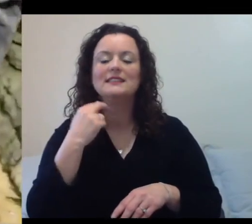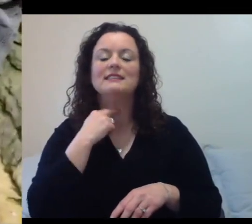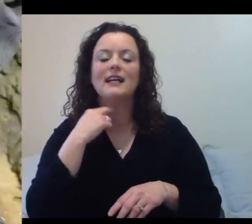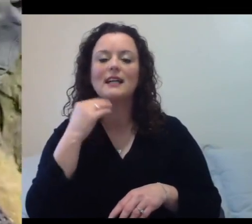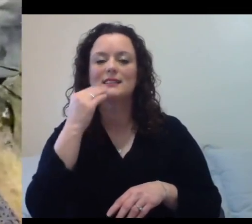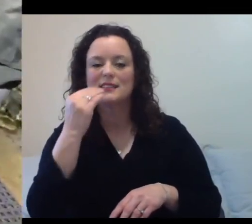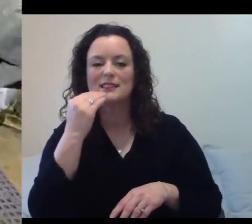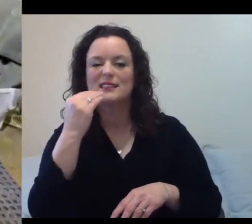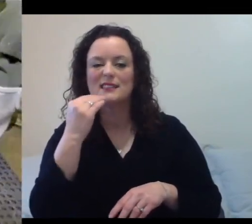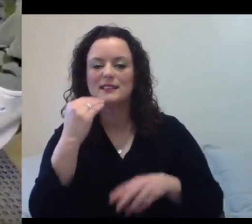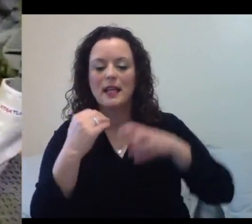fish does not get away from them.